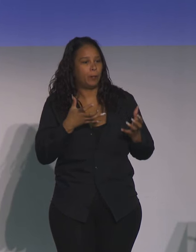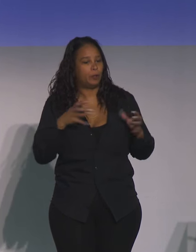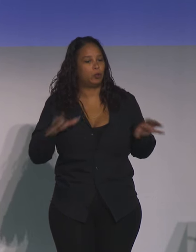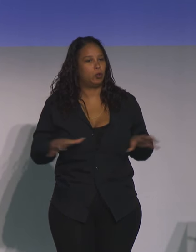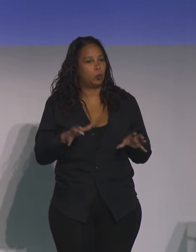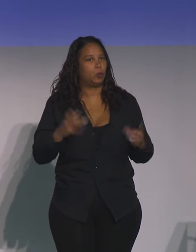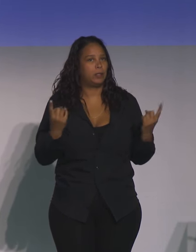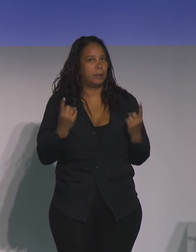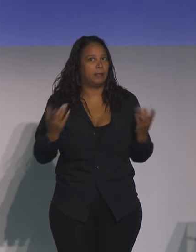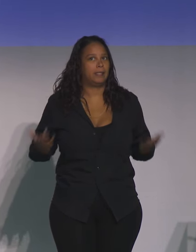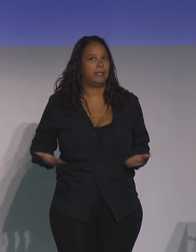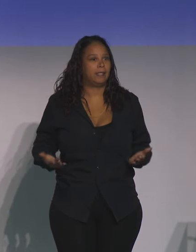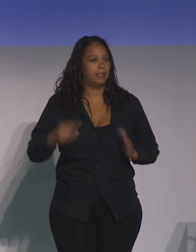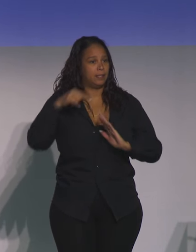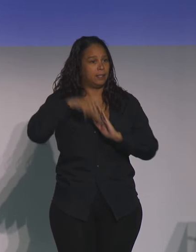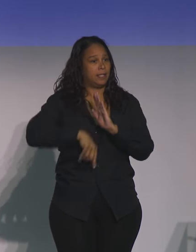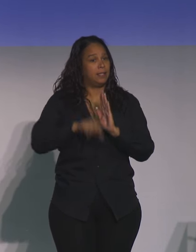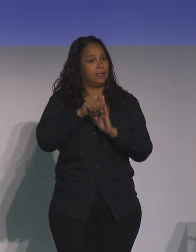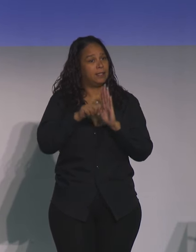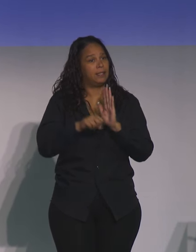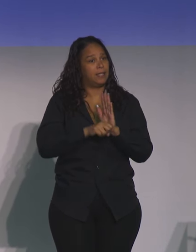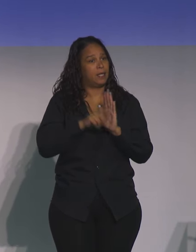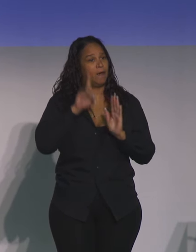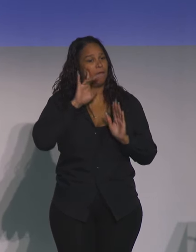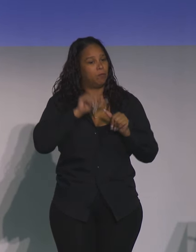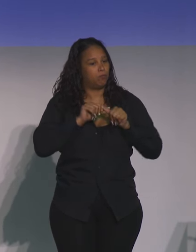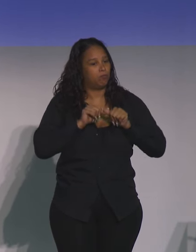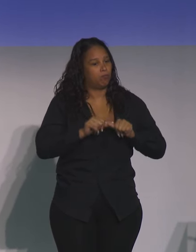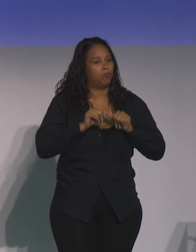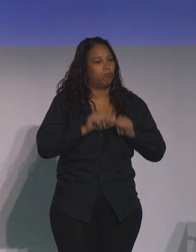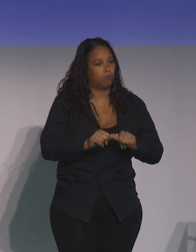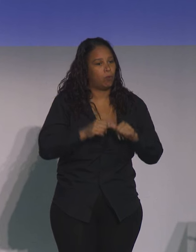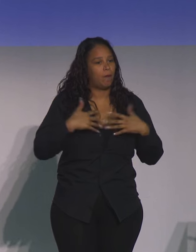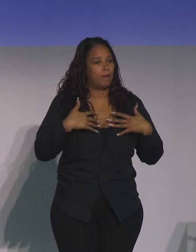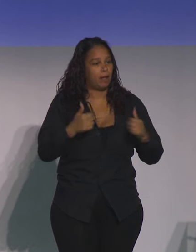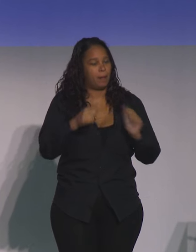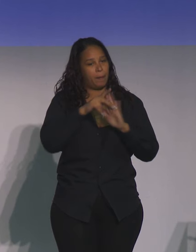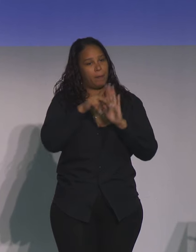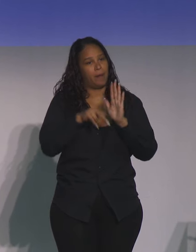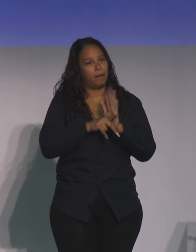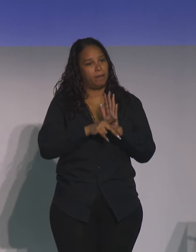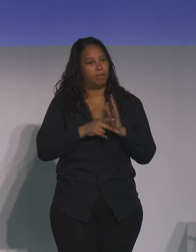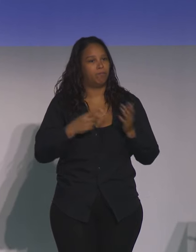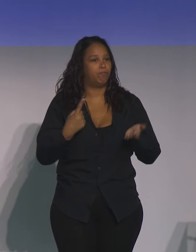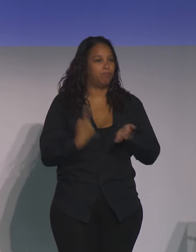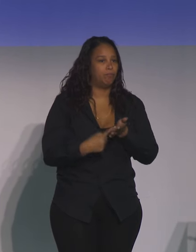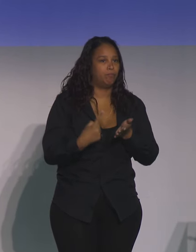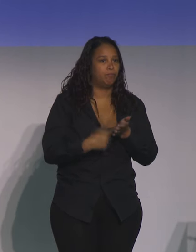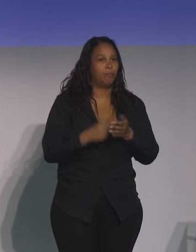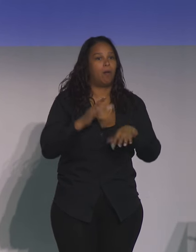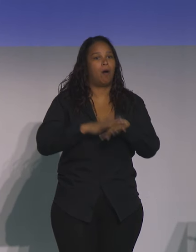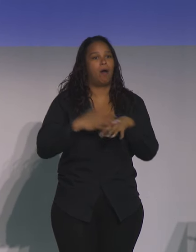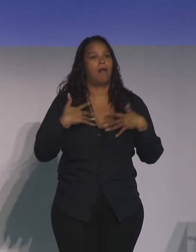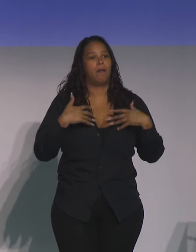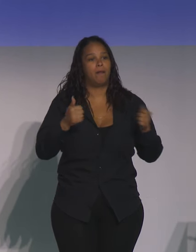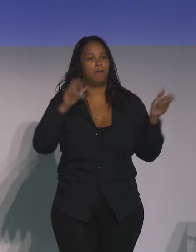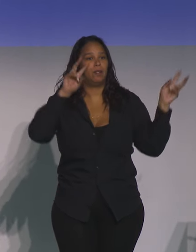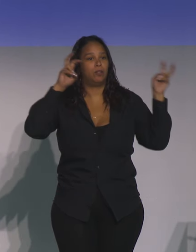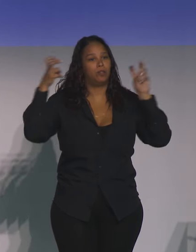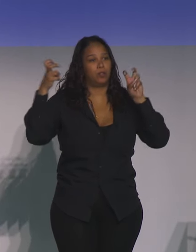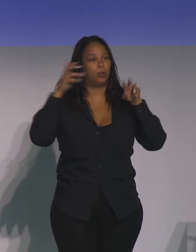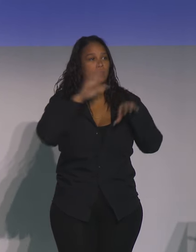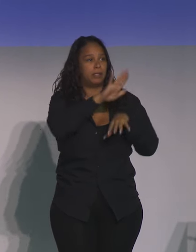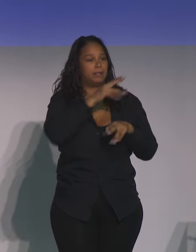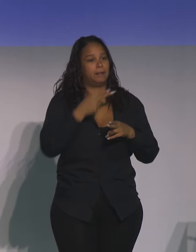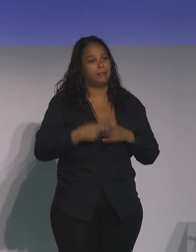Downstate to further health policy and discussions on health issues in his honor. And